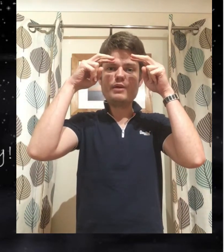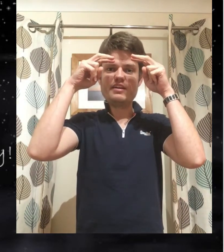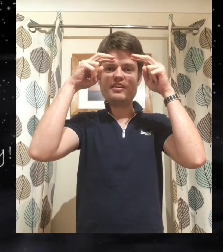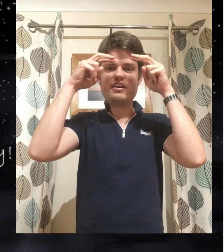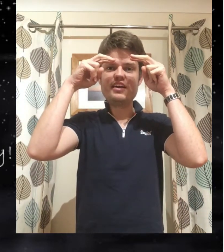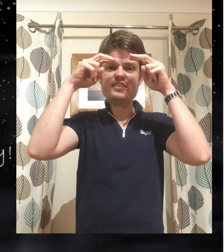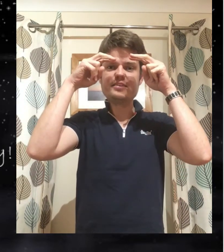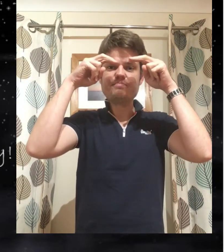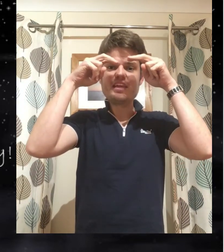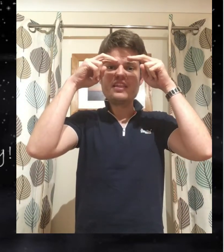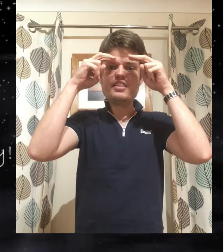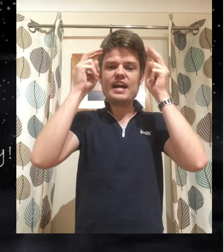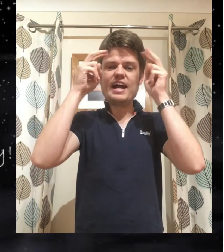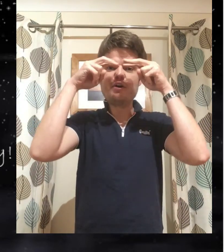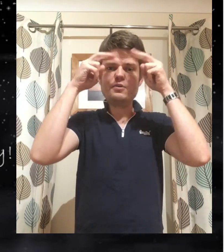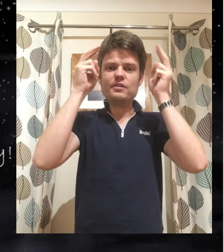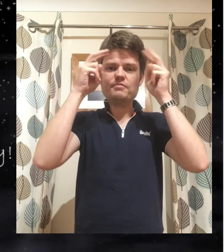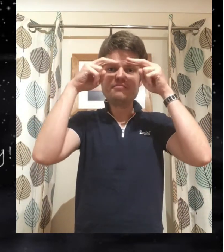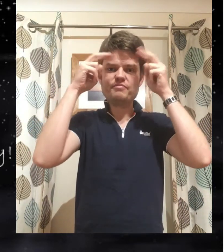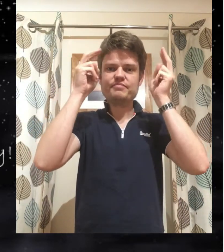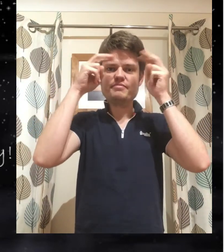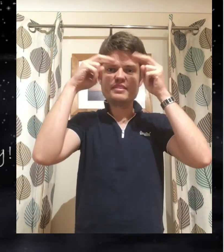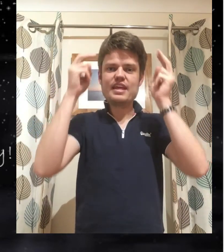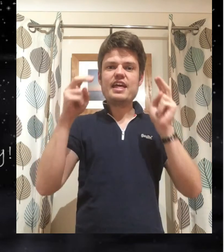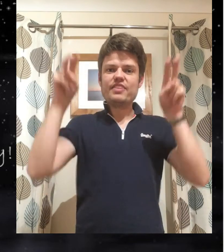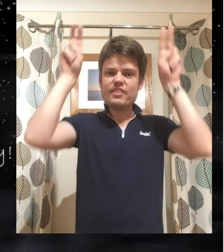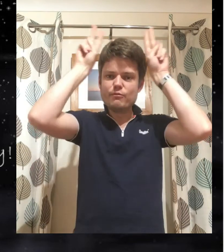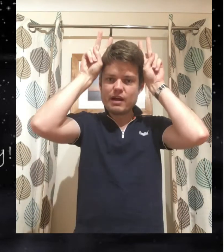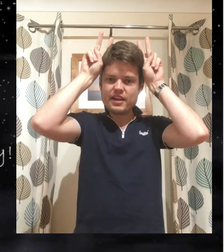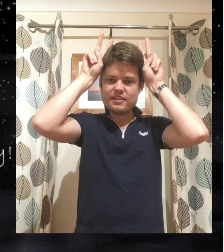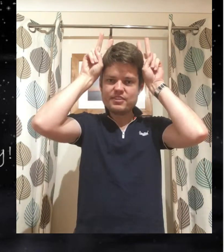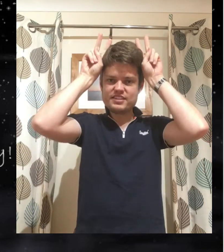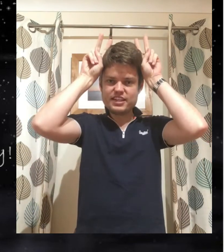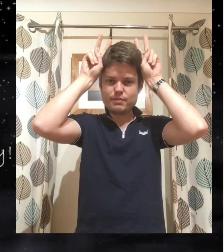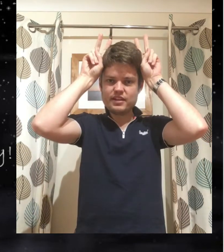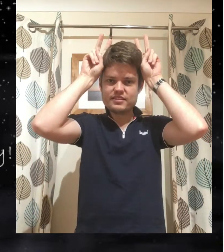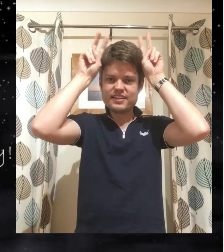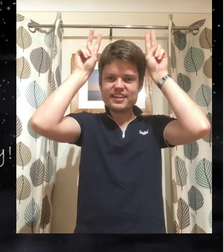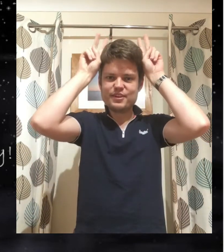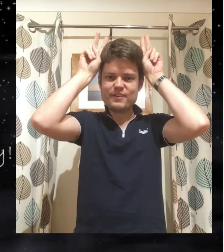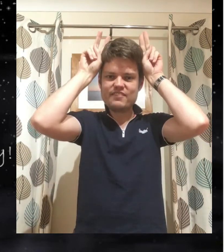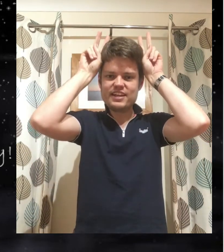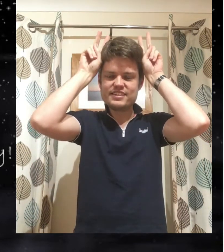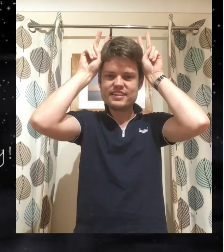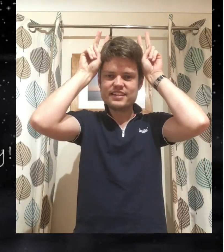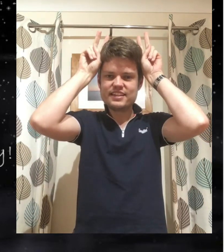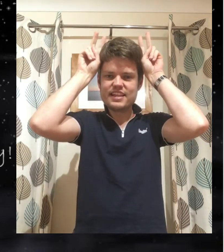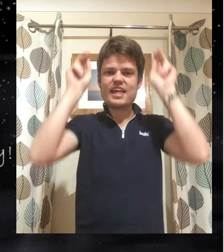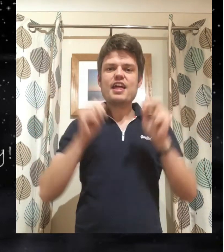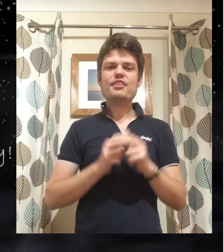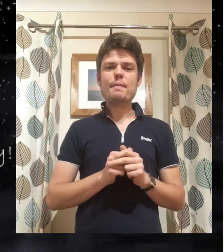around our eyes, the owl, then the rabbit with the sticky up ears, the rabbit,